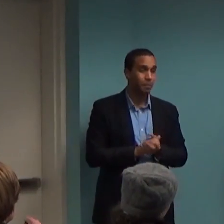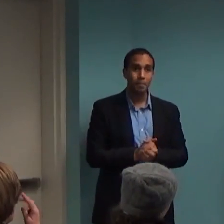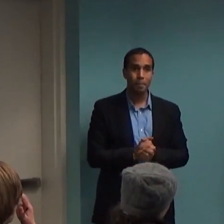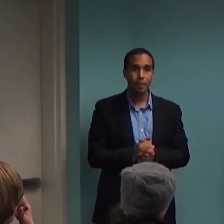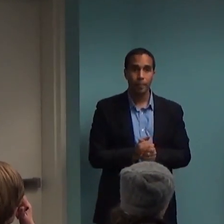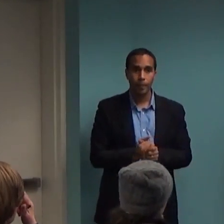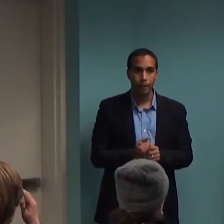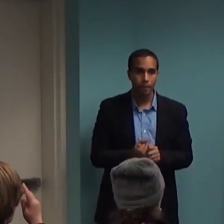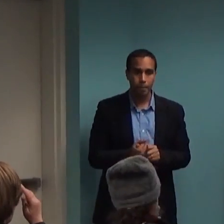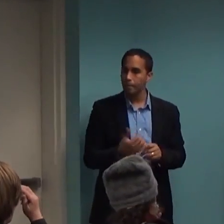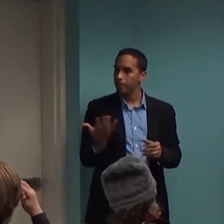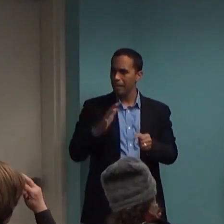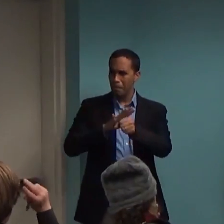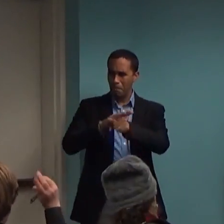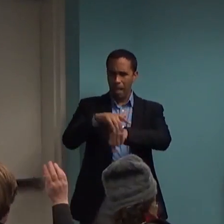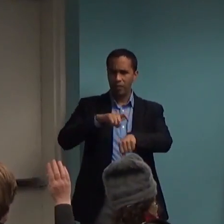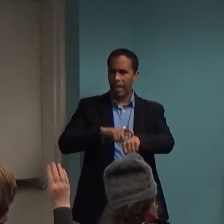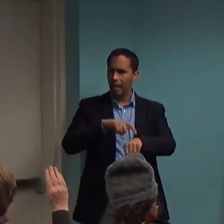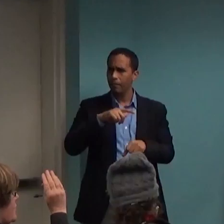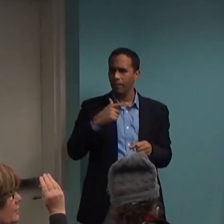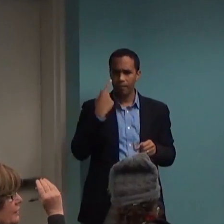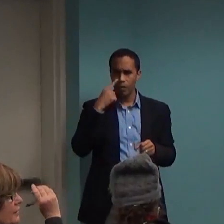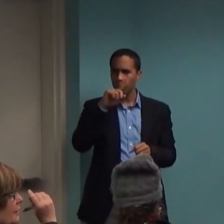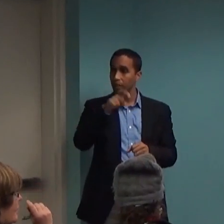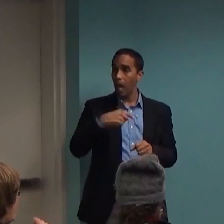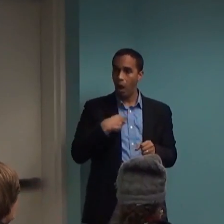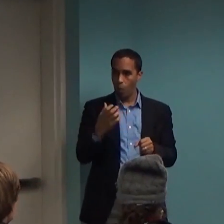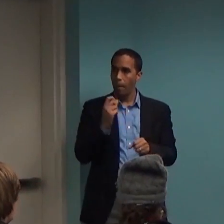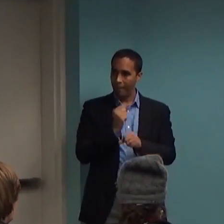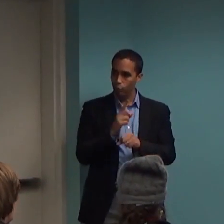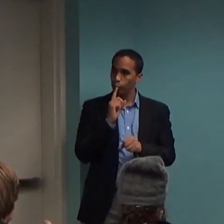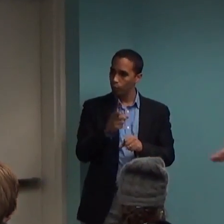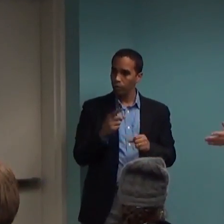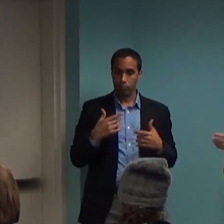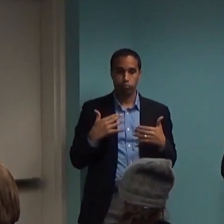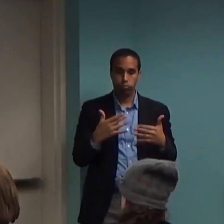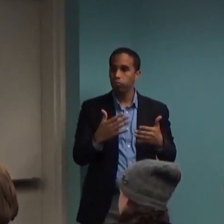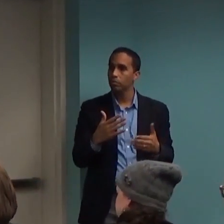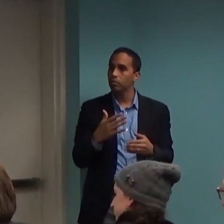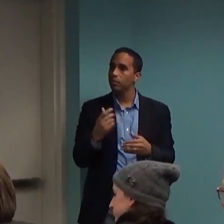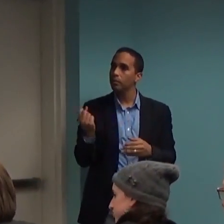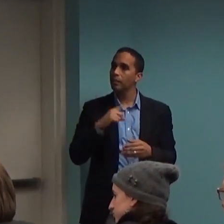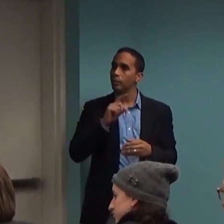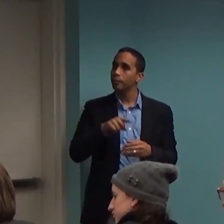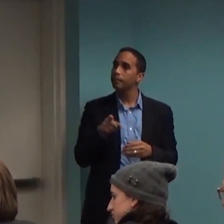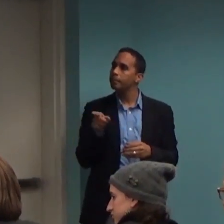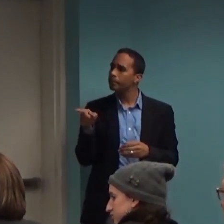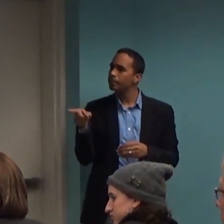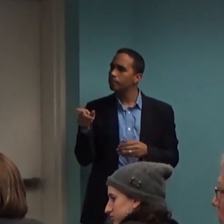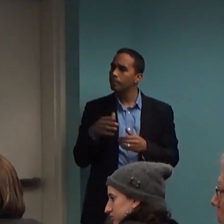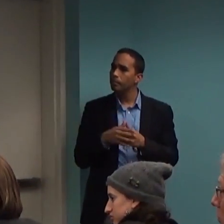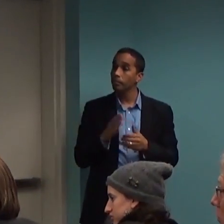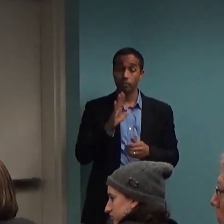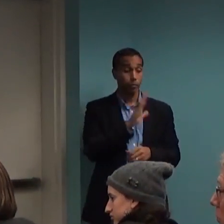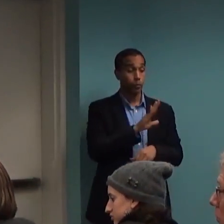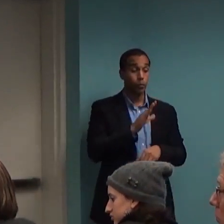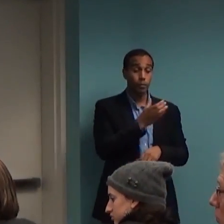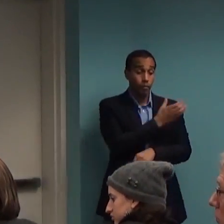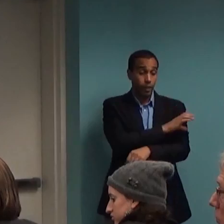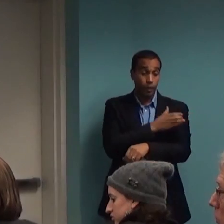I have ample time for questions, which is why I wanted to make sure that there was plenty of questions. Yes? In clinical work, how do you